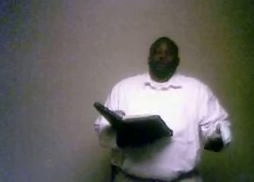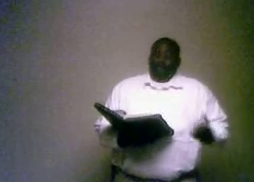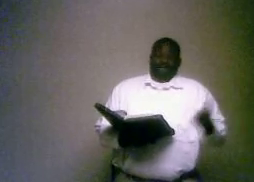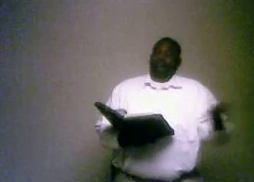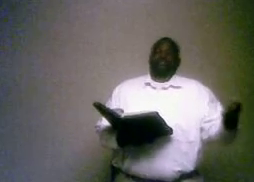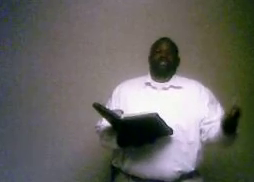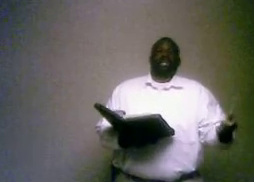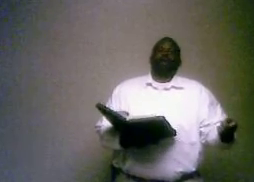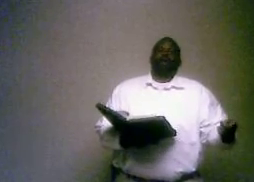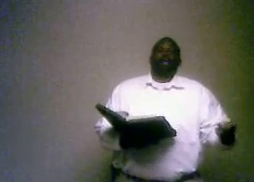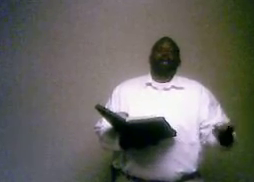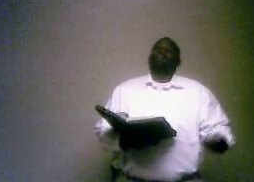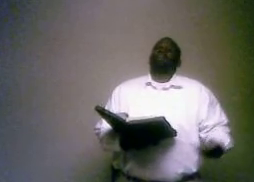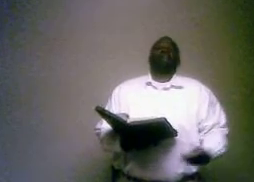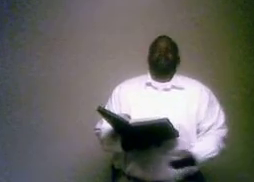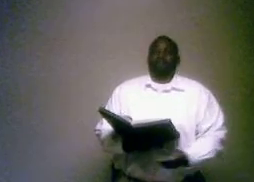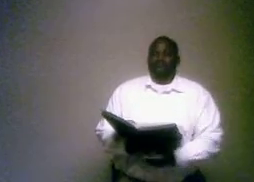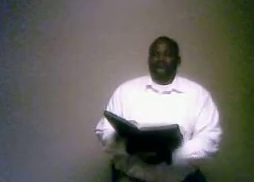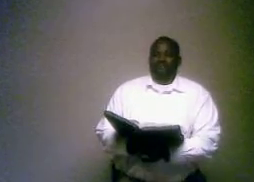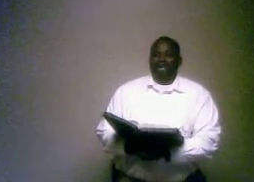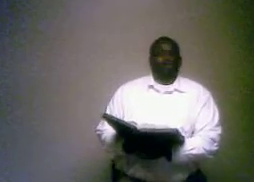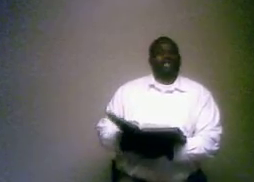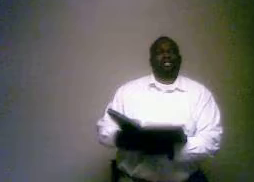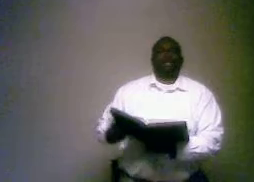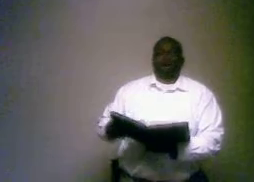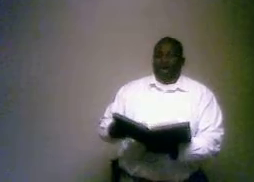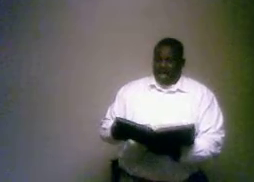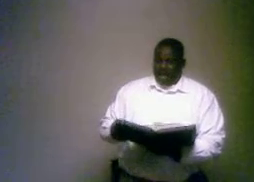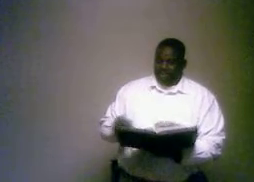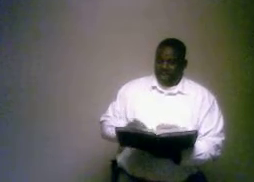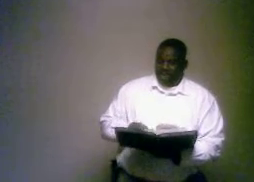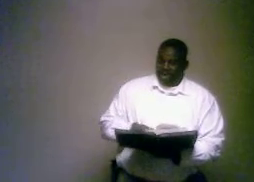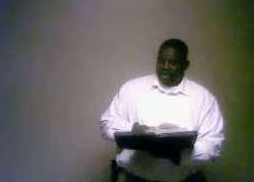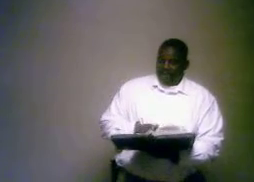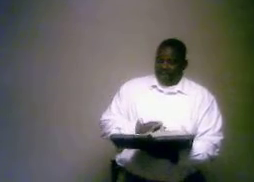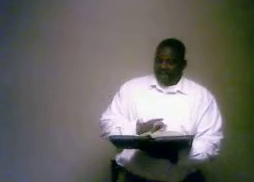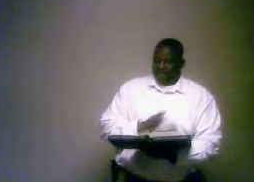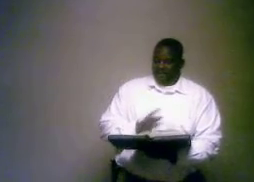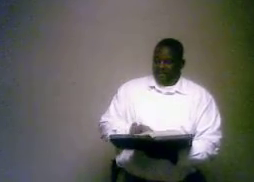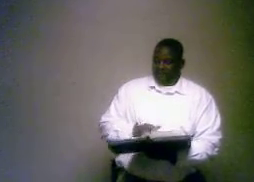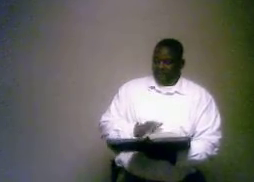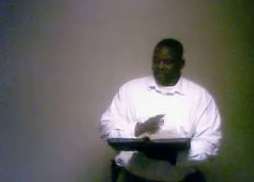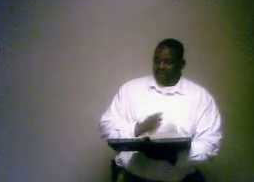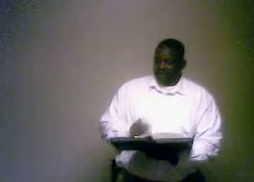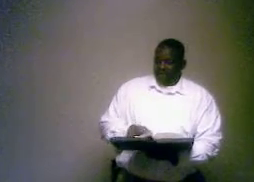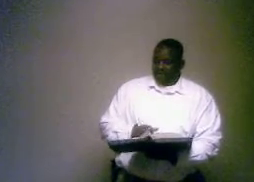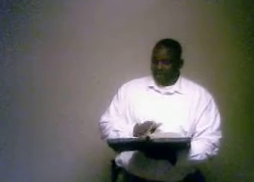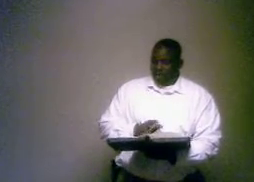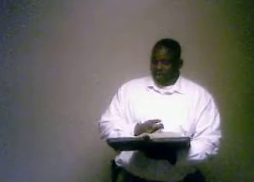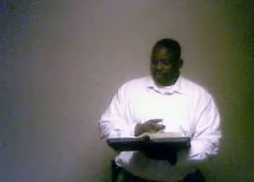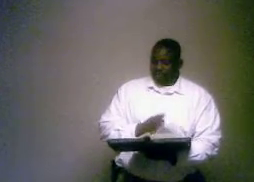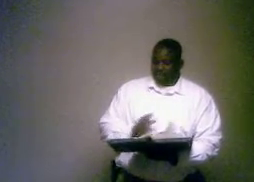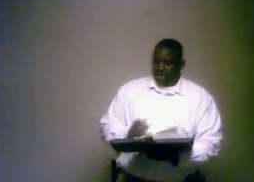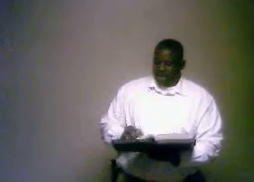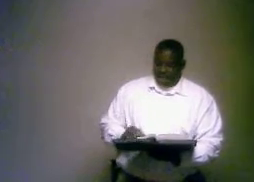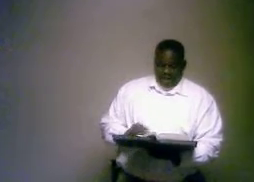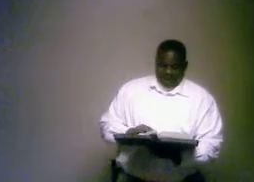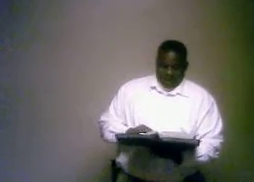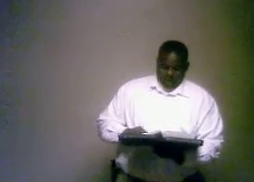Or somebody say, well, you don't have to be baptized. Well, let's clear it all up in Ephesians 4 and 4.